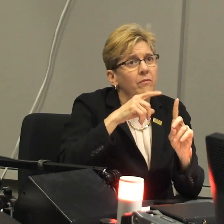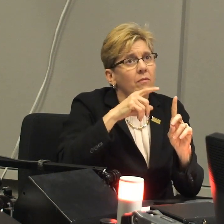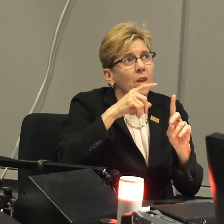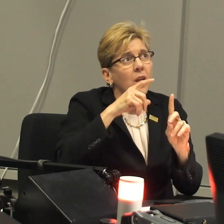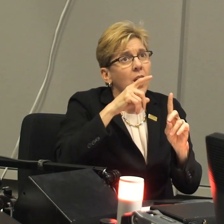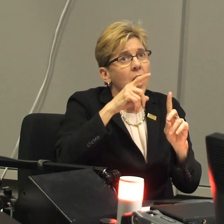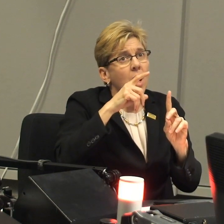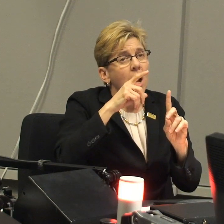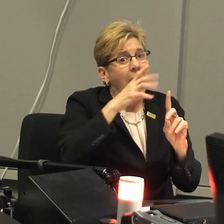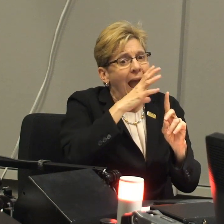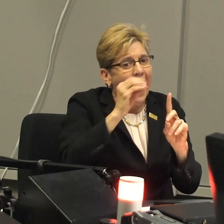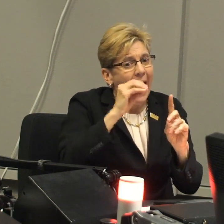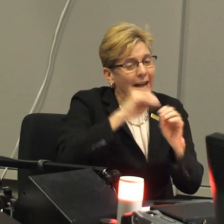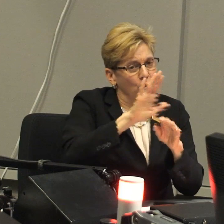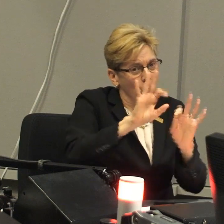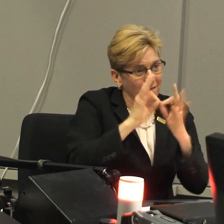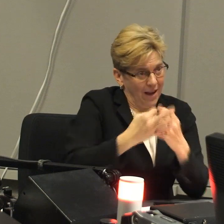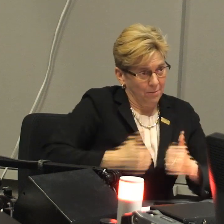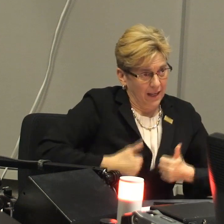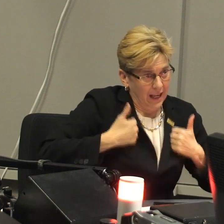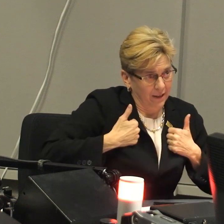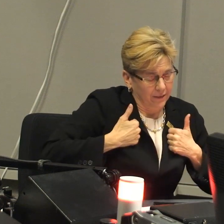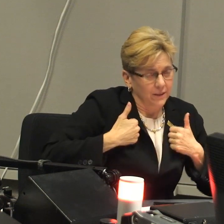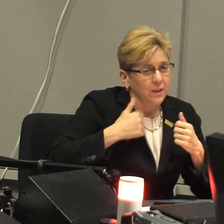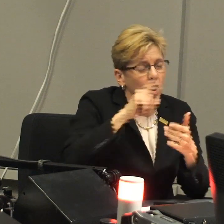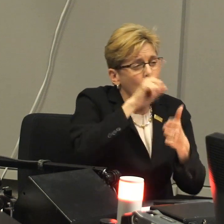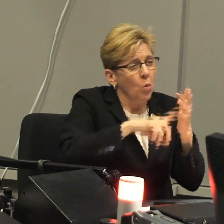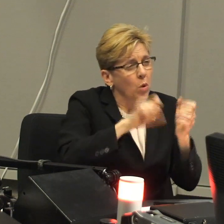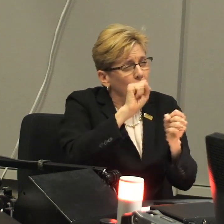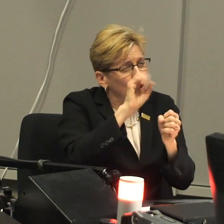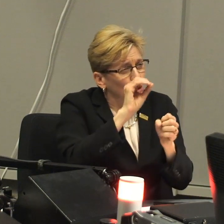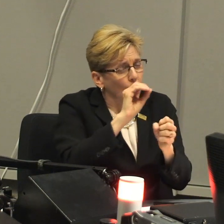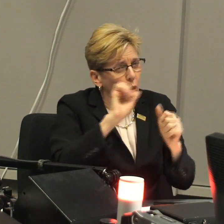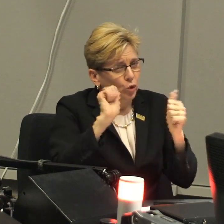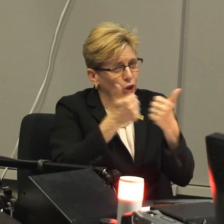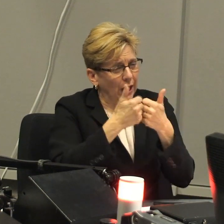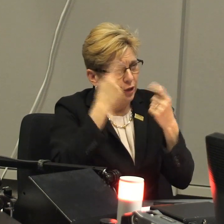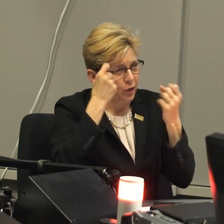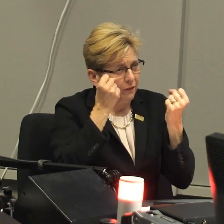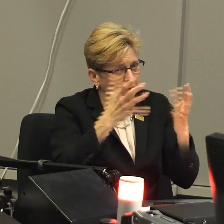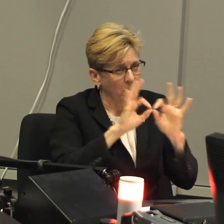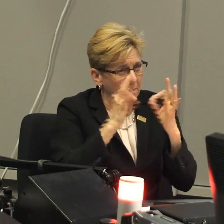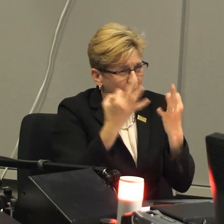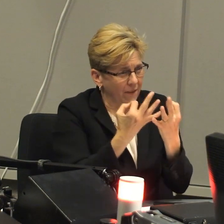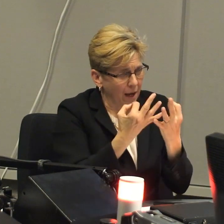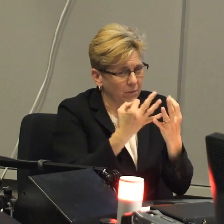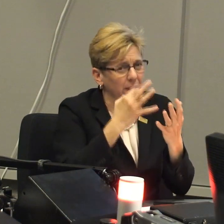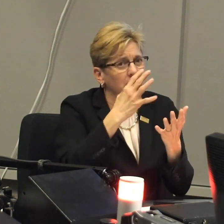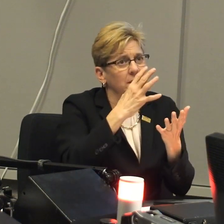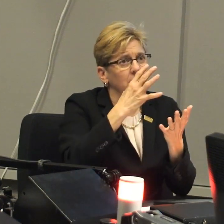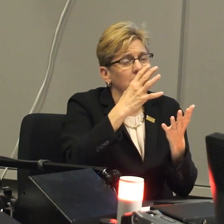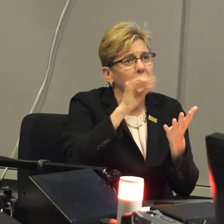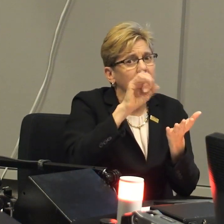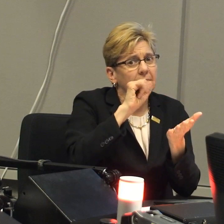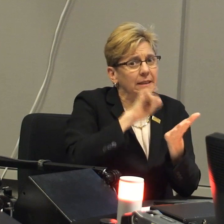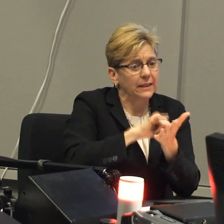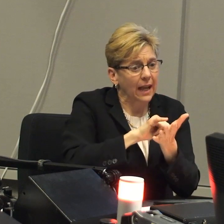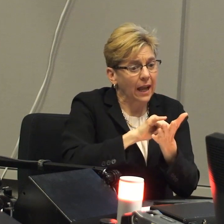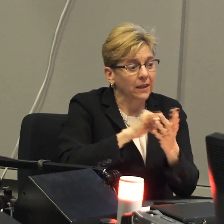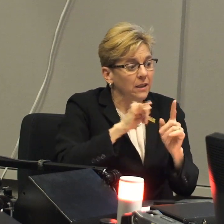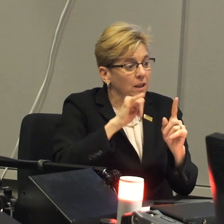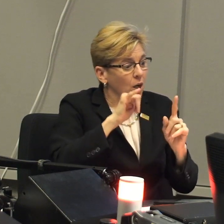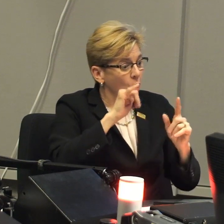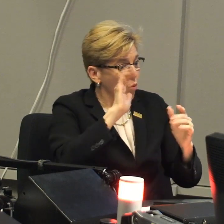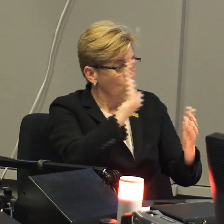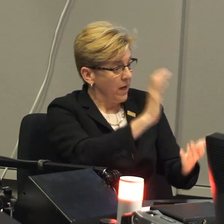within your own child and in your family life. You know, what's so challenging for many families